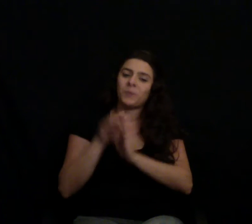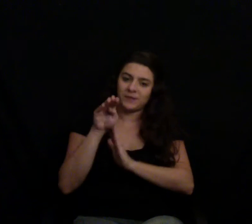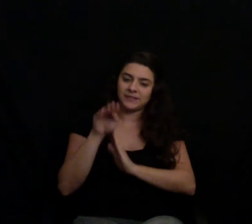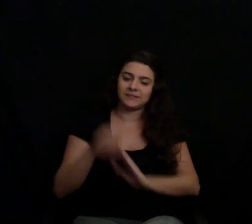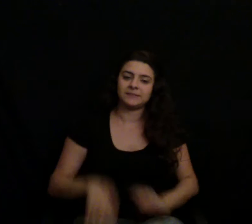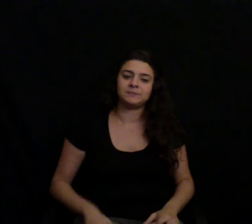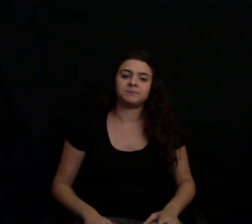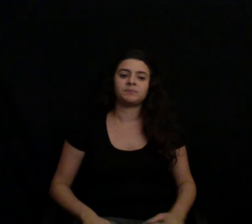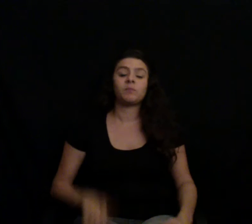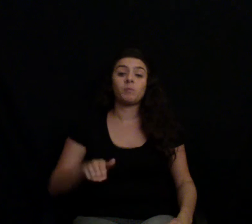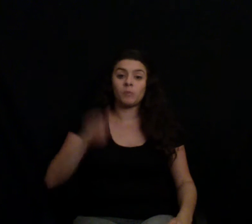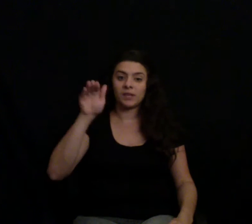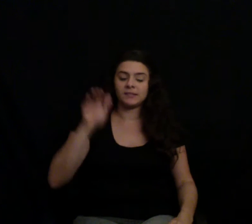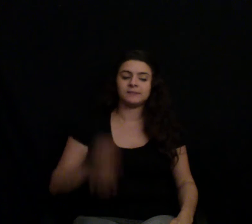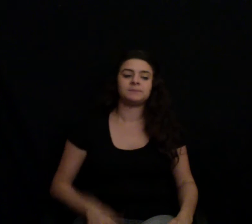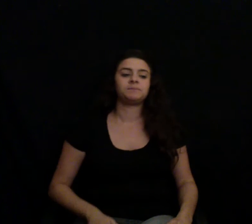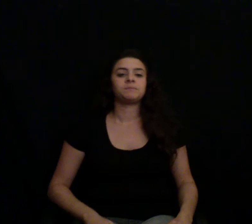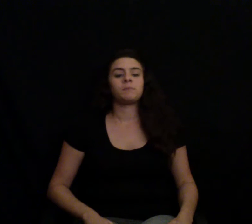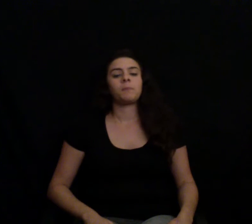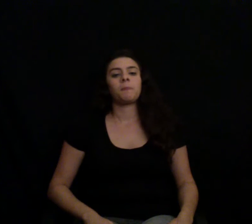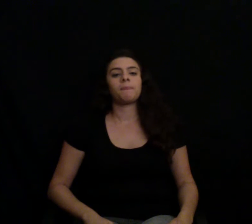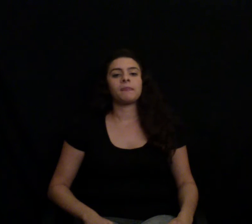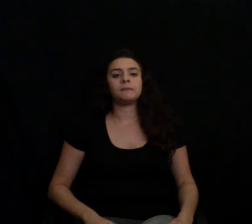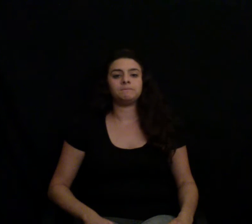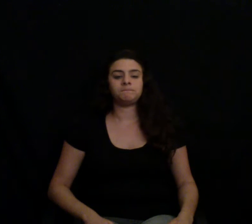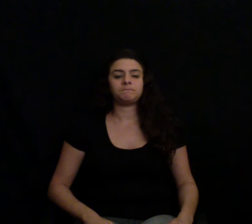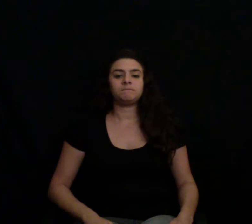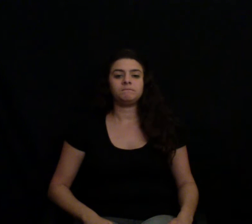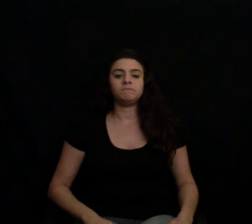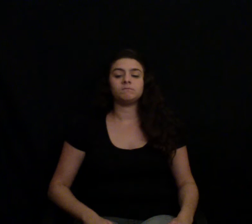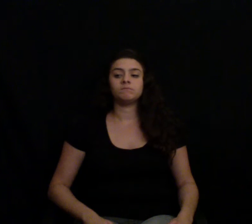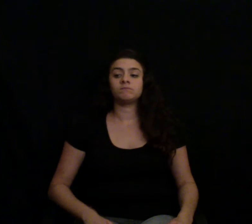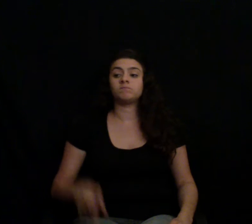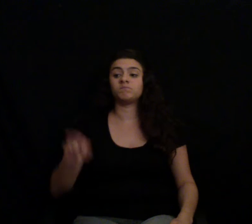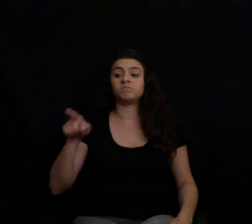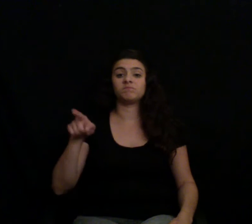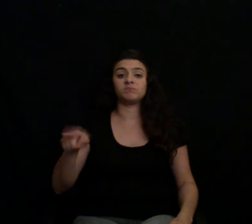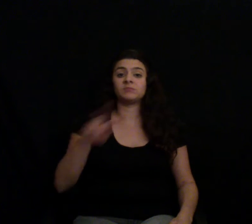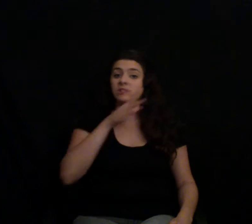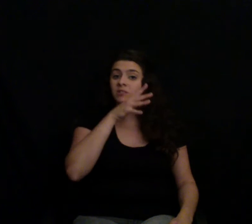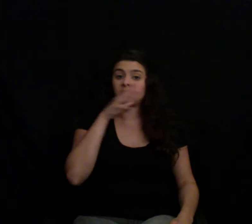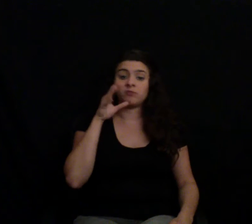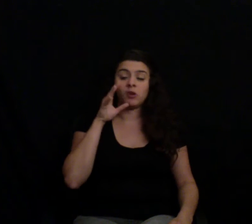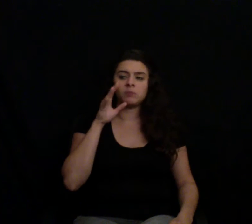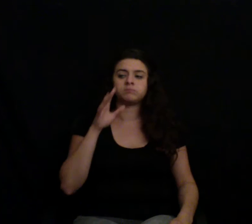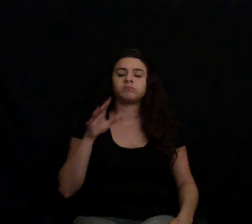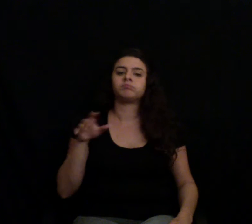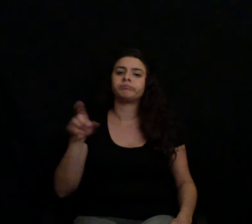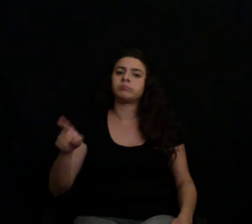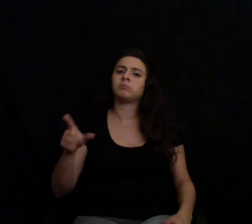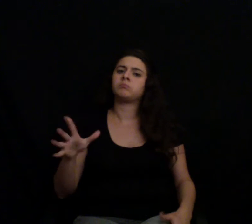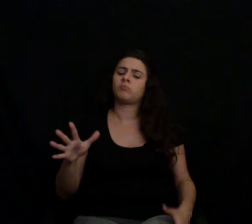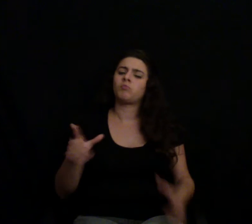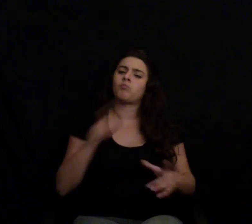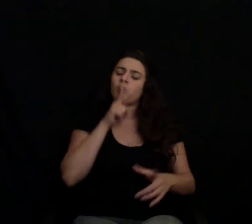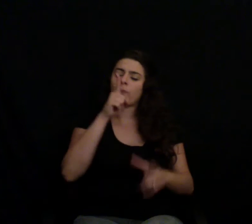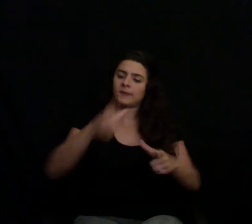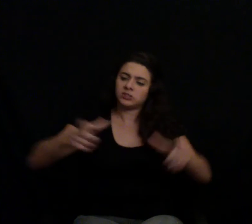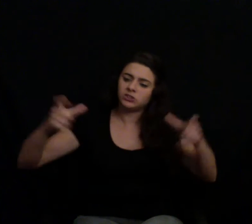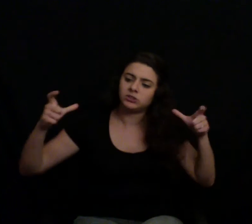300,000 chickens per farm per year. Craig's operation is actually bigger than average. He personally raises about 720,000